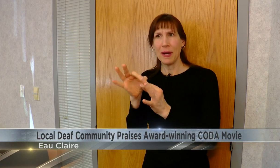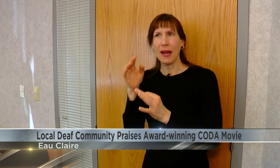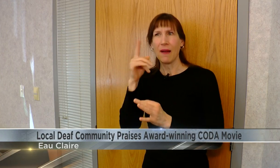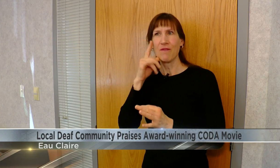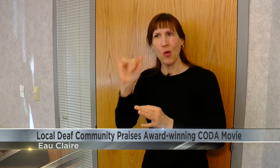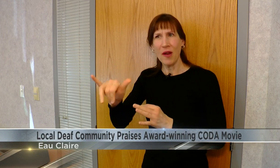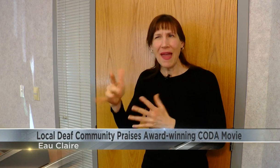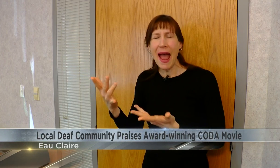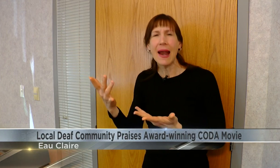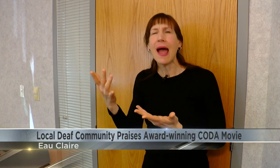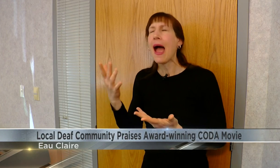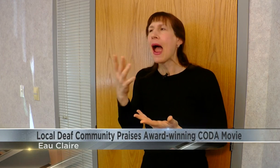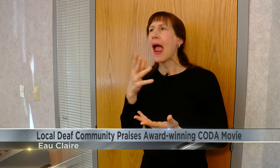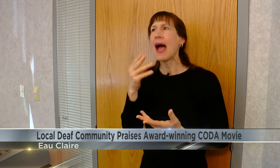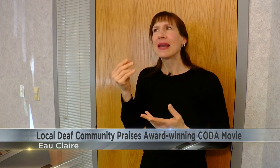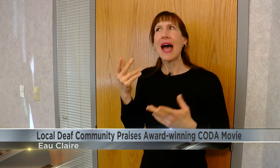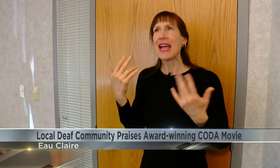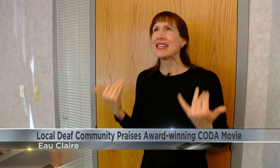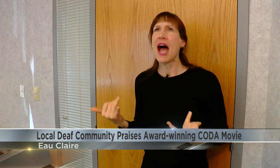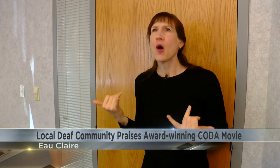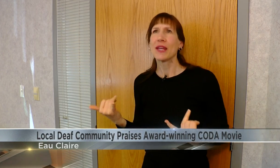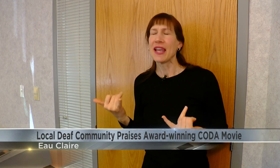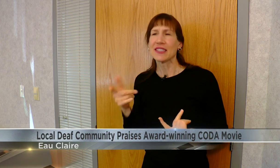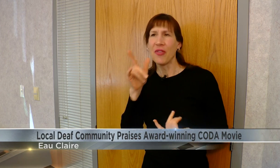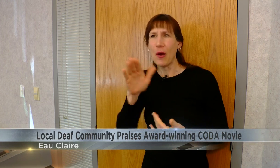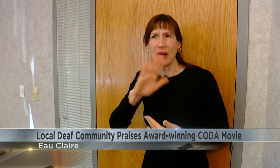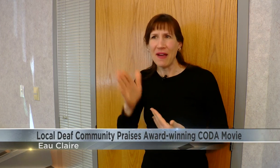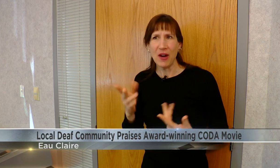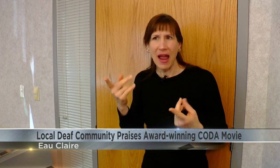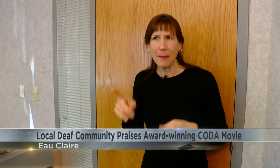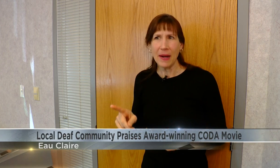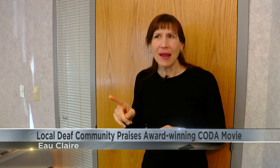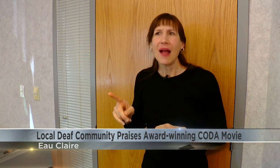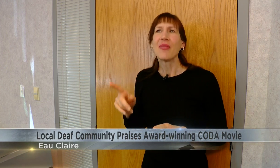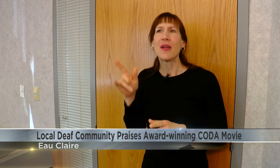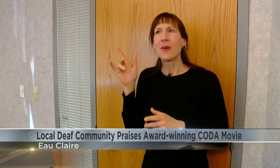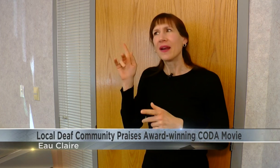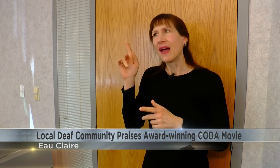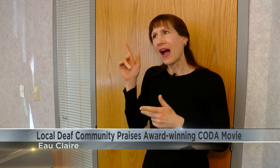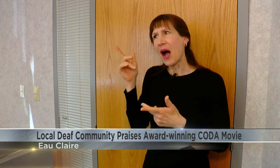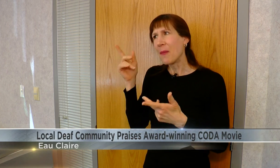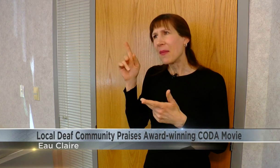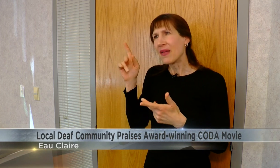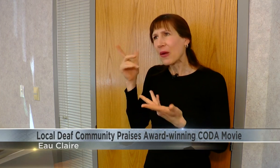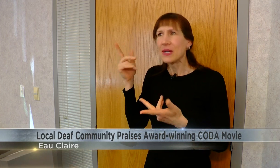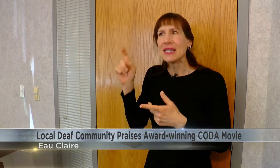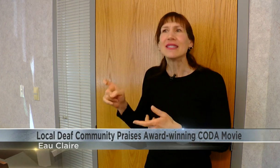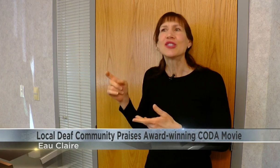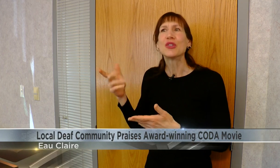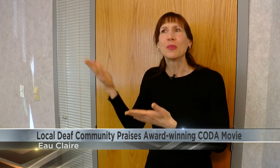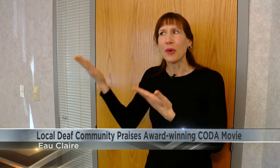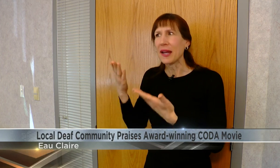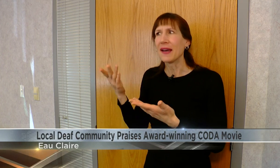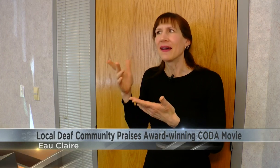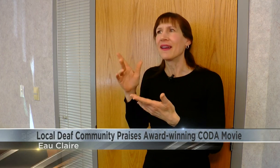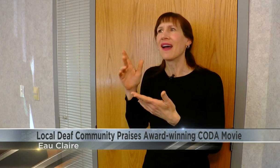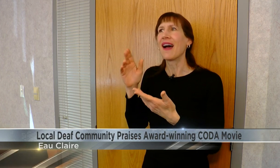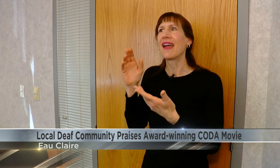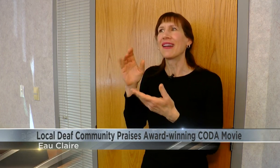for that. And nowadays, that would never happen. They would need to bring in an